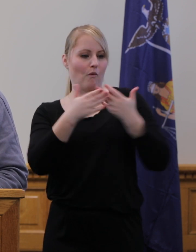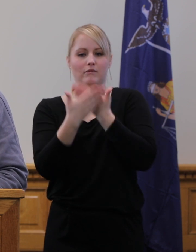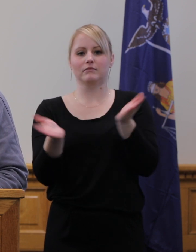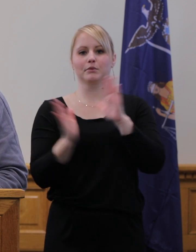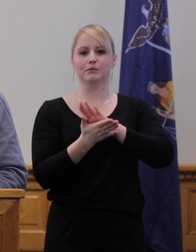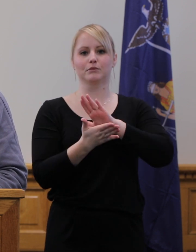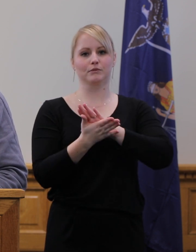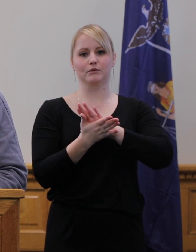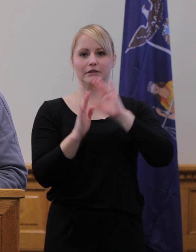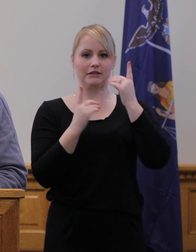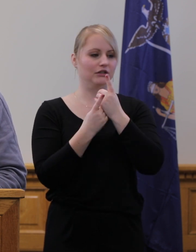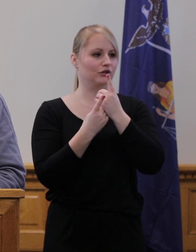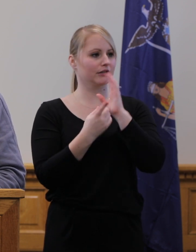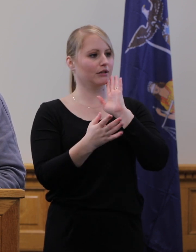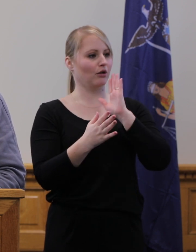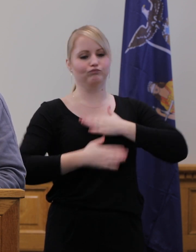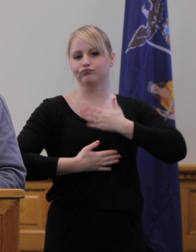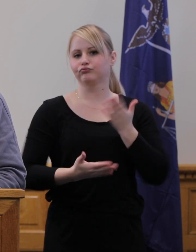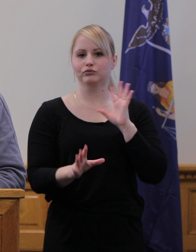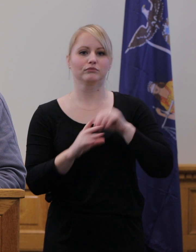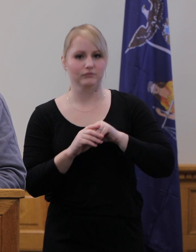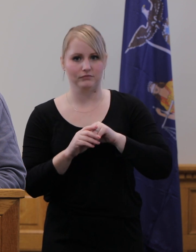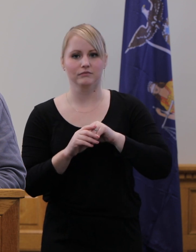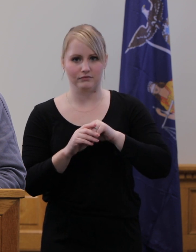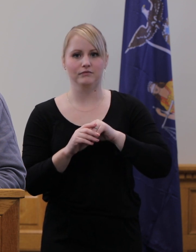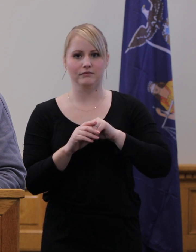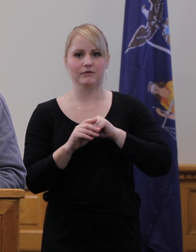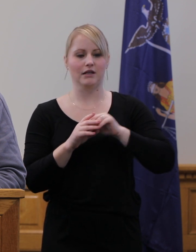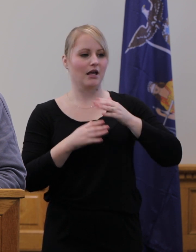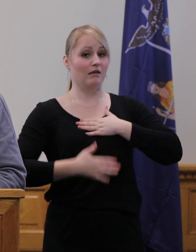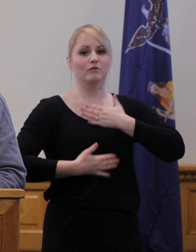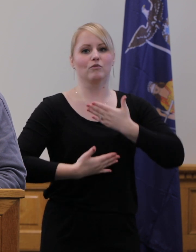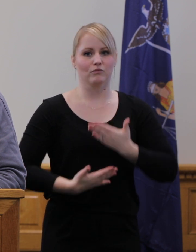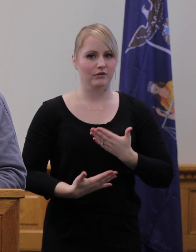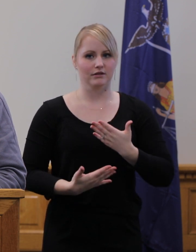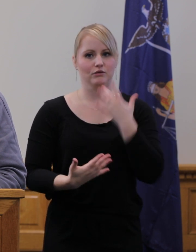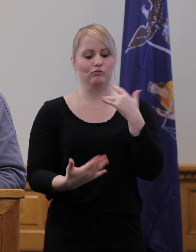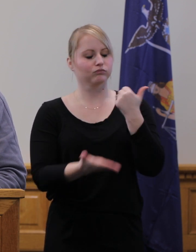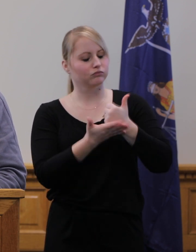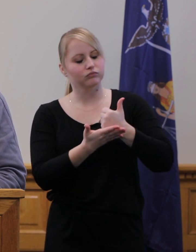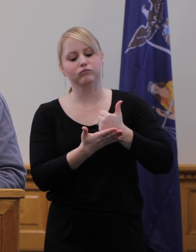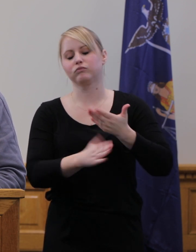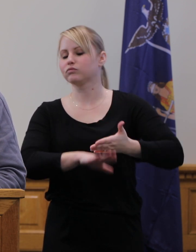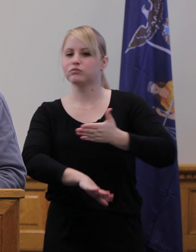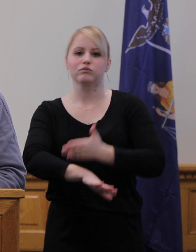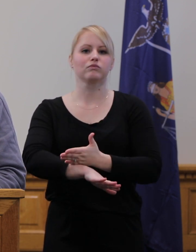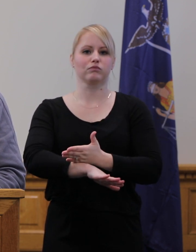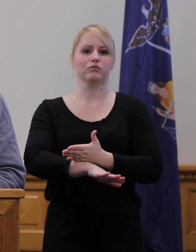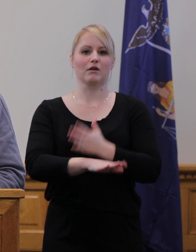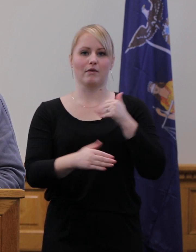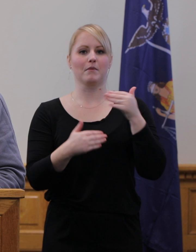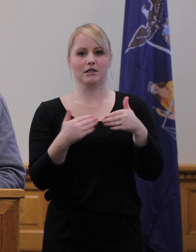We greatly appreciate the willingness of the school districts to help in the notification process. Like many